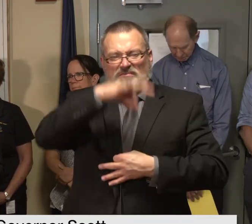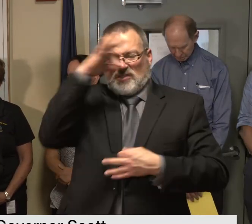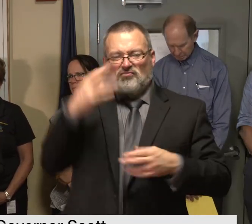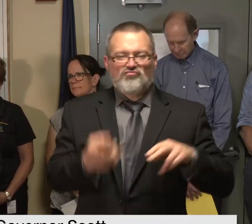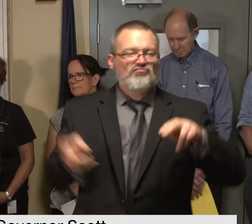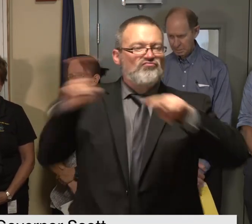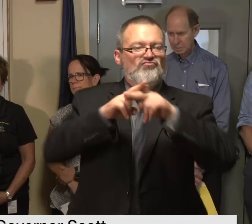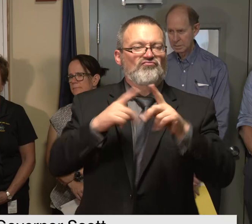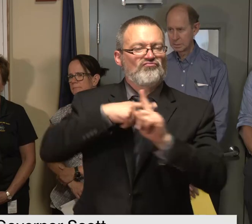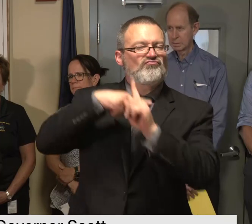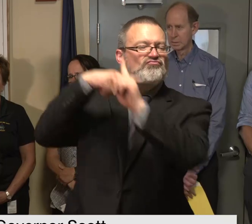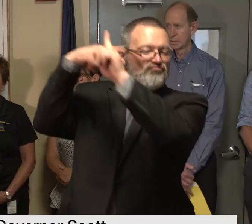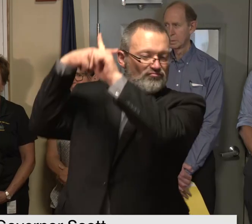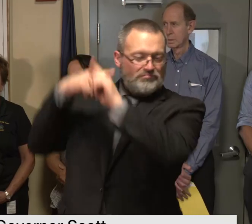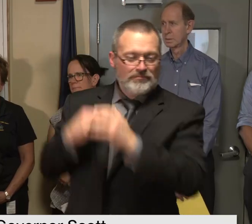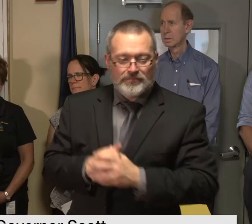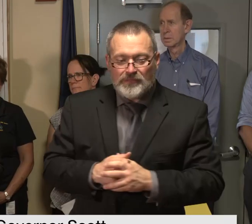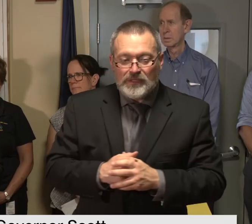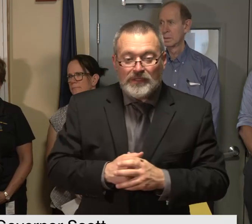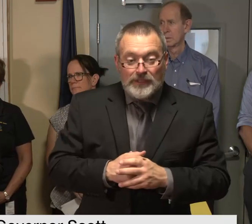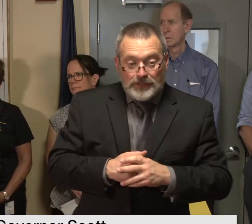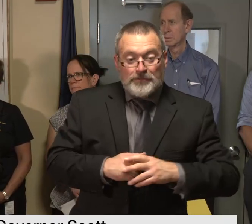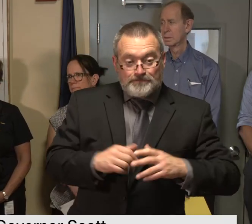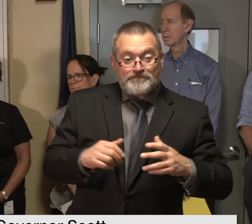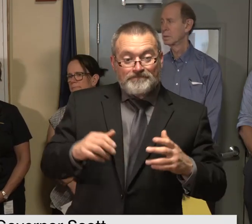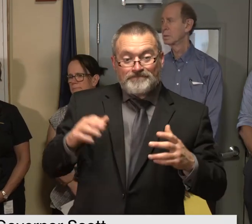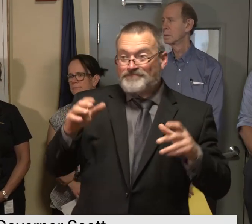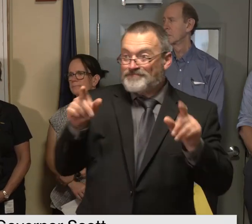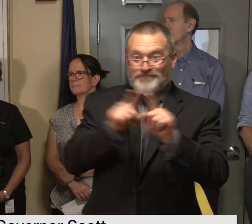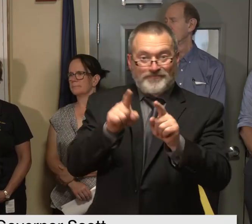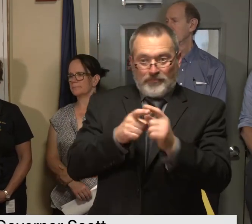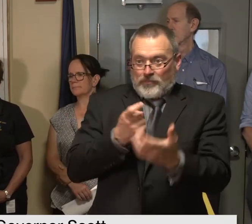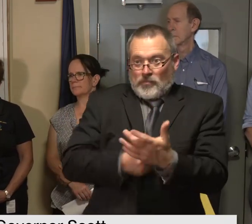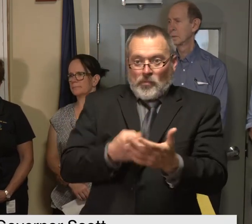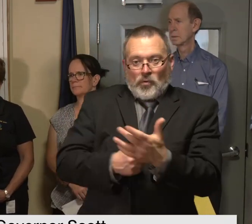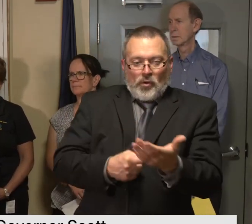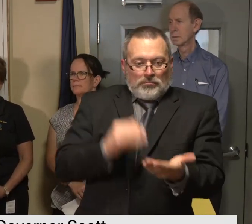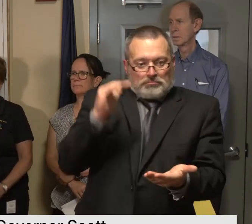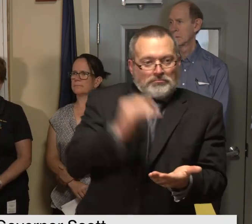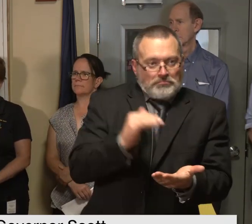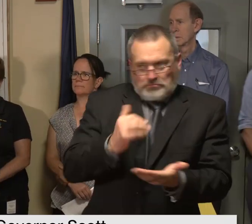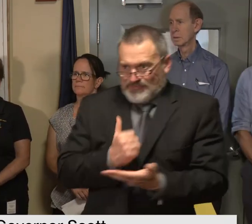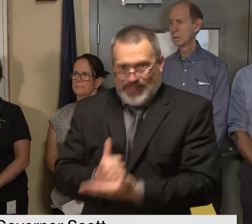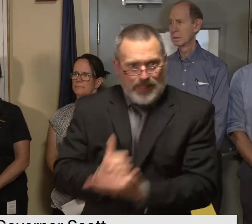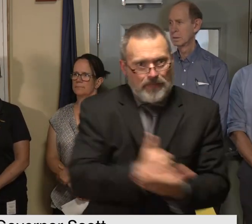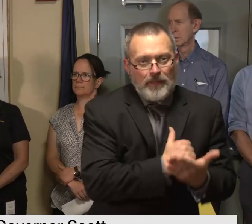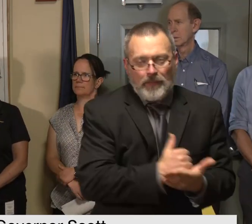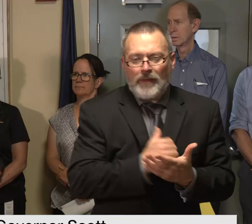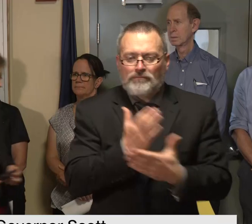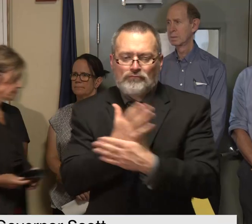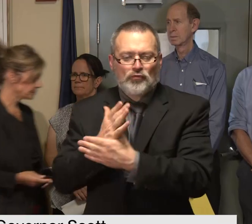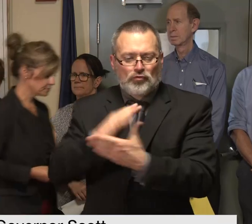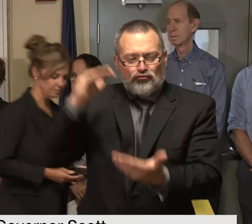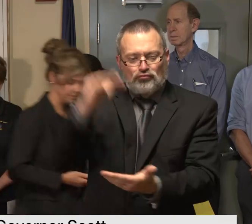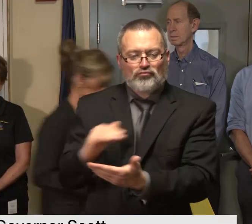damage the cost down if we can get that cleaned up sooner rather than later so that's all i have for now we'll keep you updated